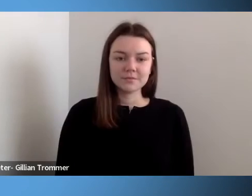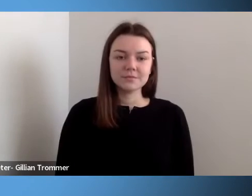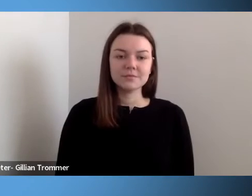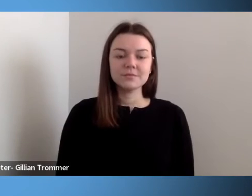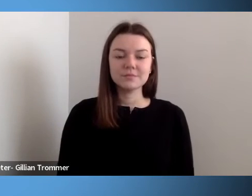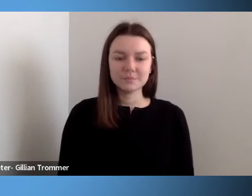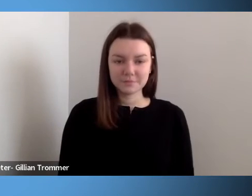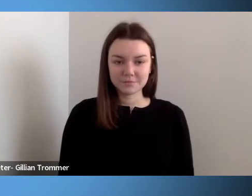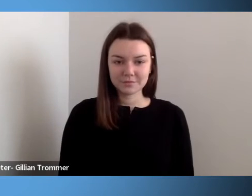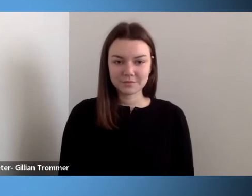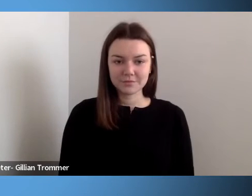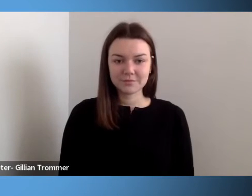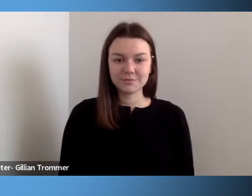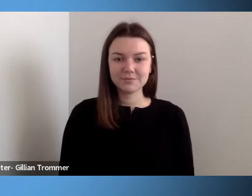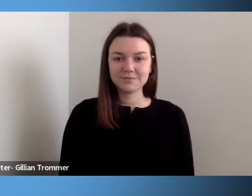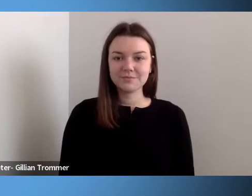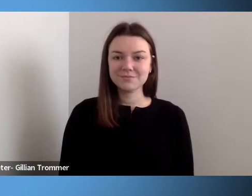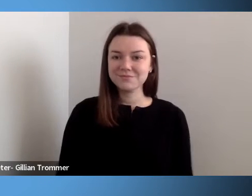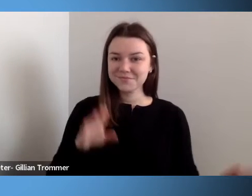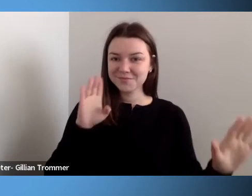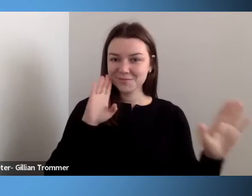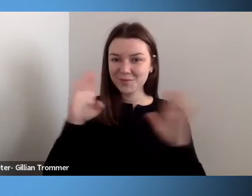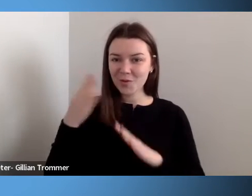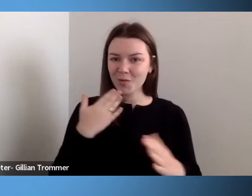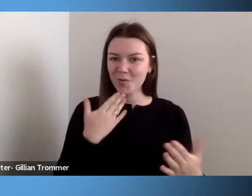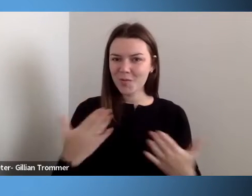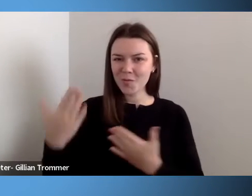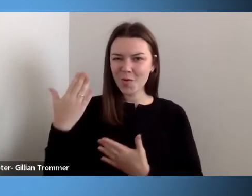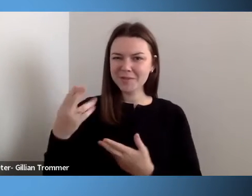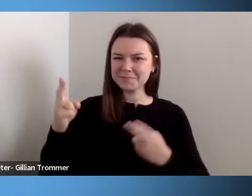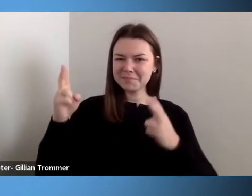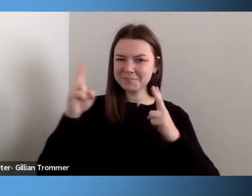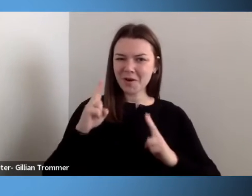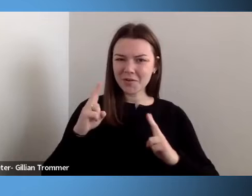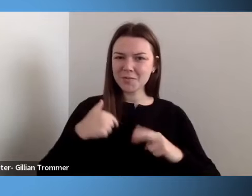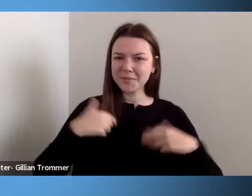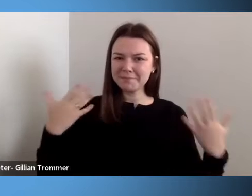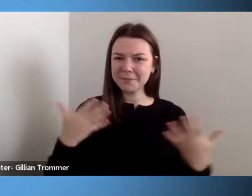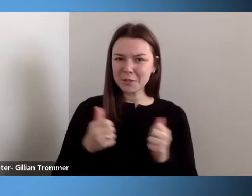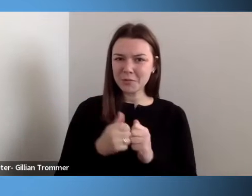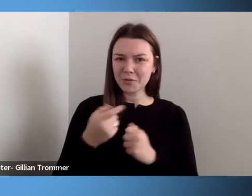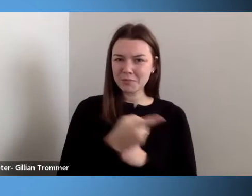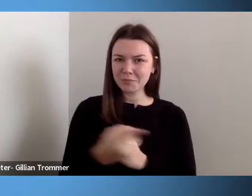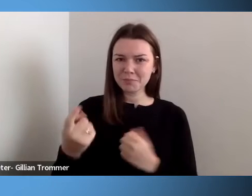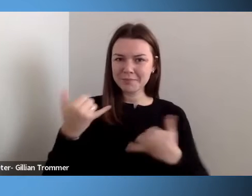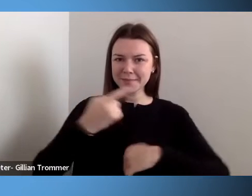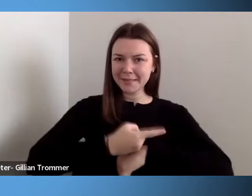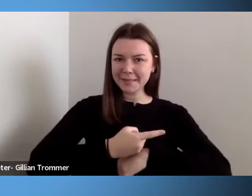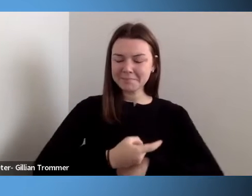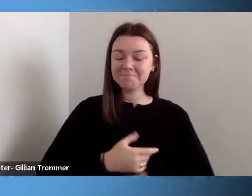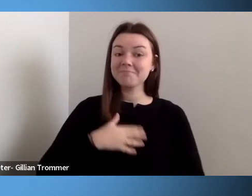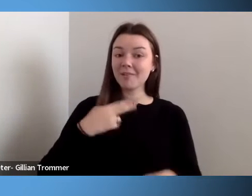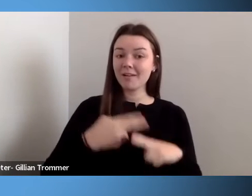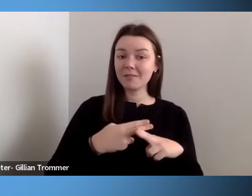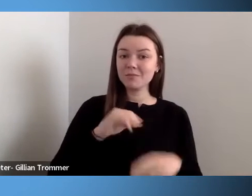Right. Good morning. It's a privilege to be a part of you today. My name is J.R. Harding, and I'm